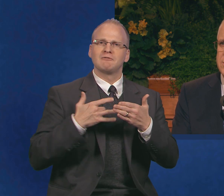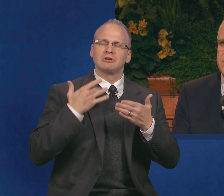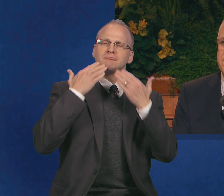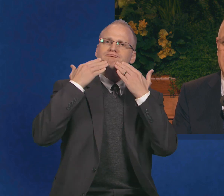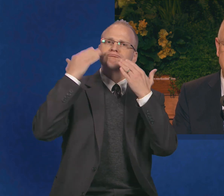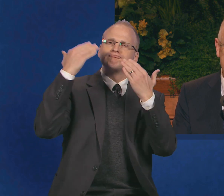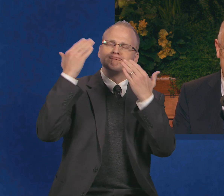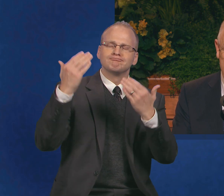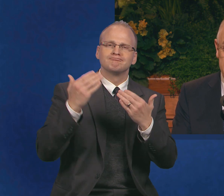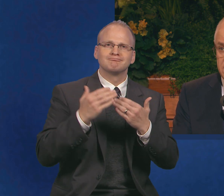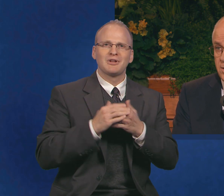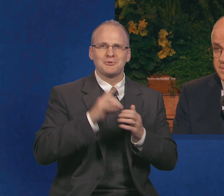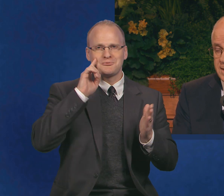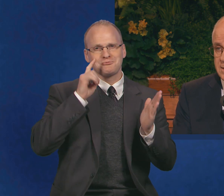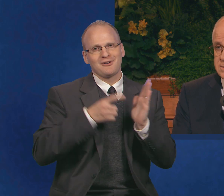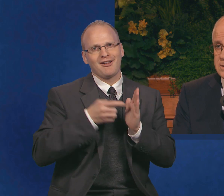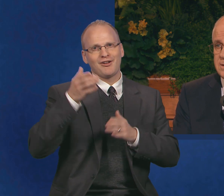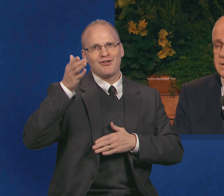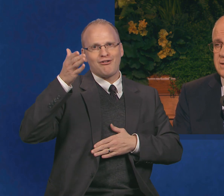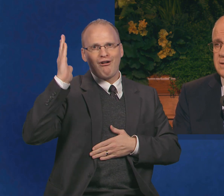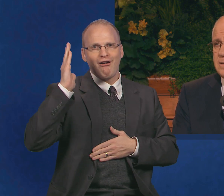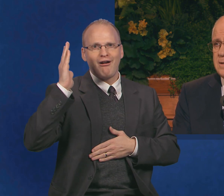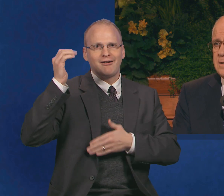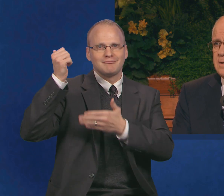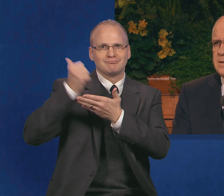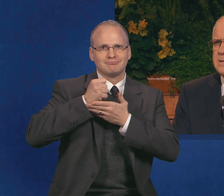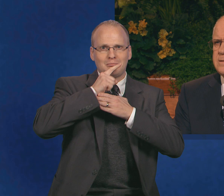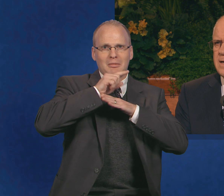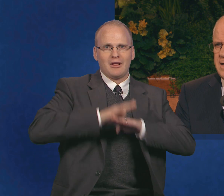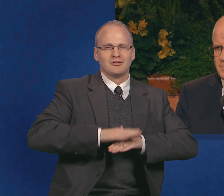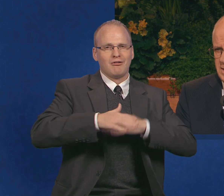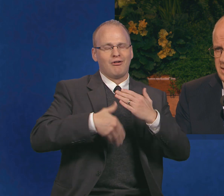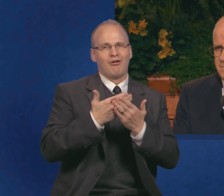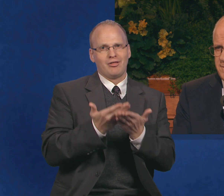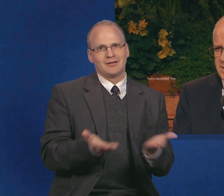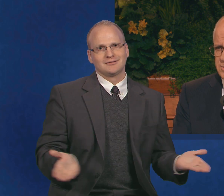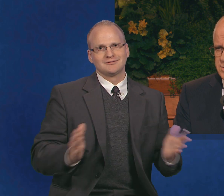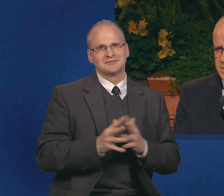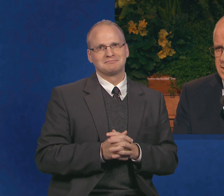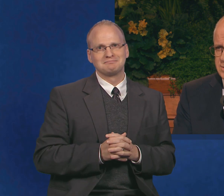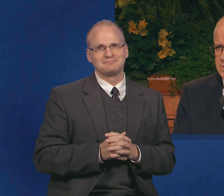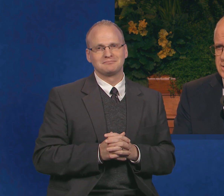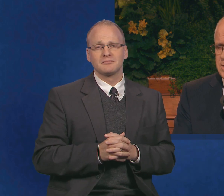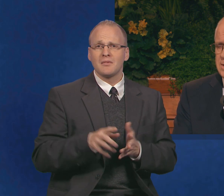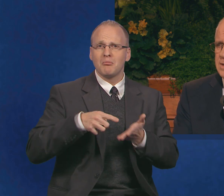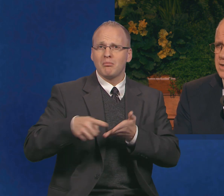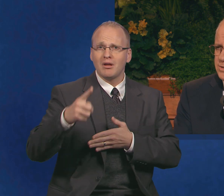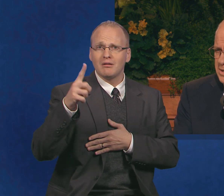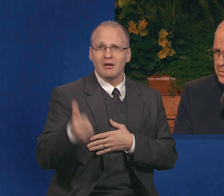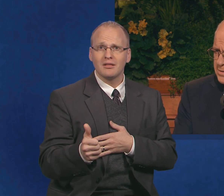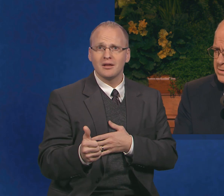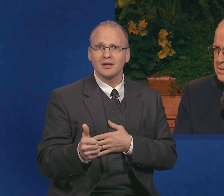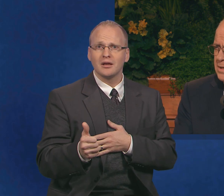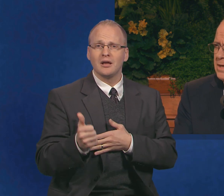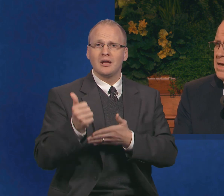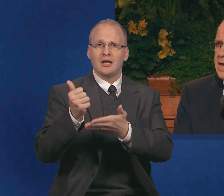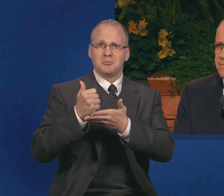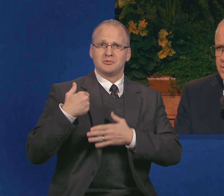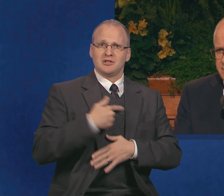confess His hand in all things. Tithe-paying fosters in us a generous and forgiving